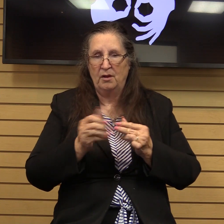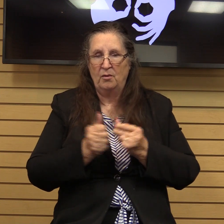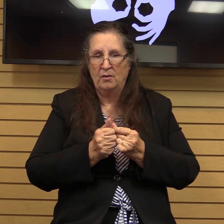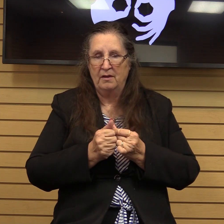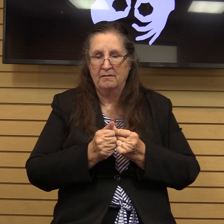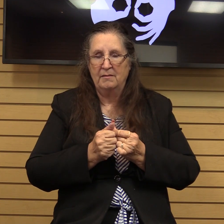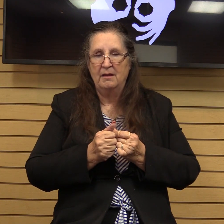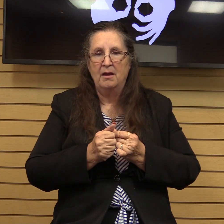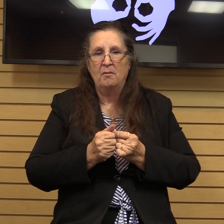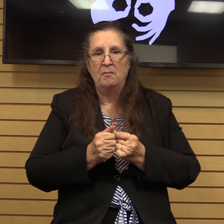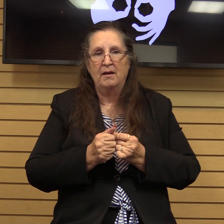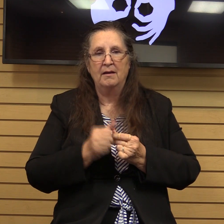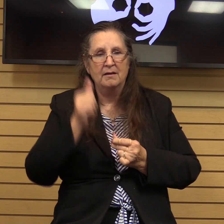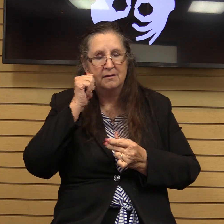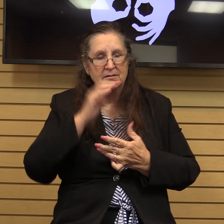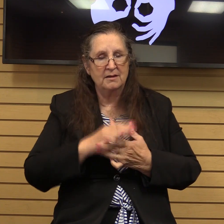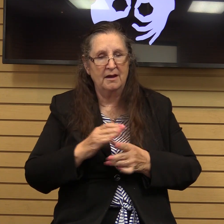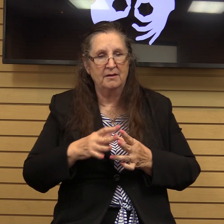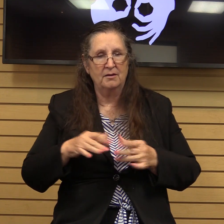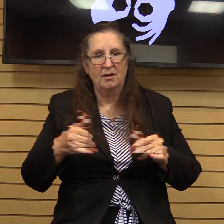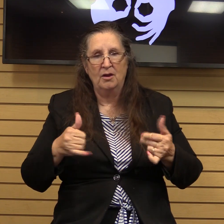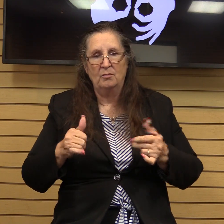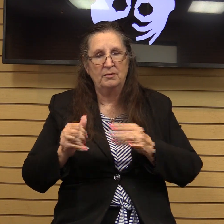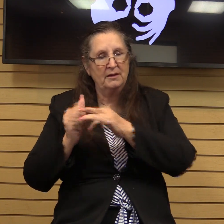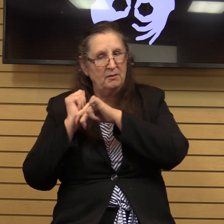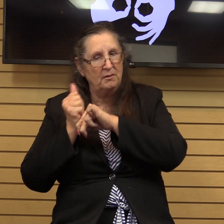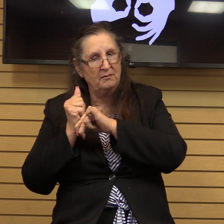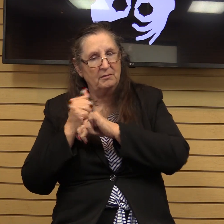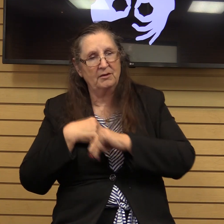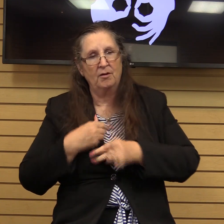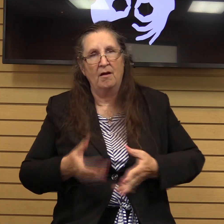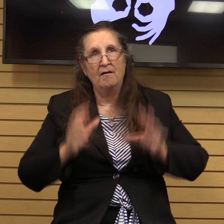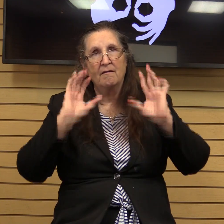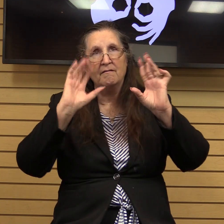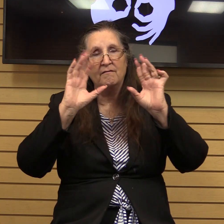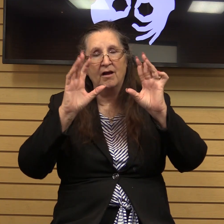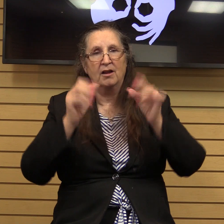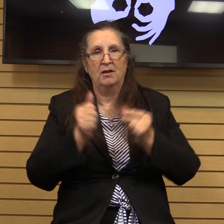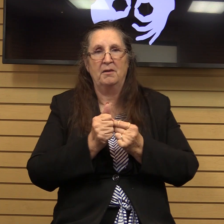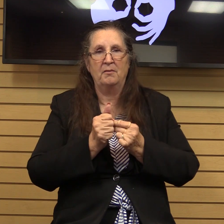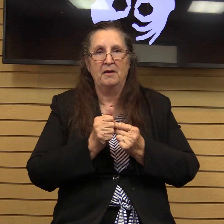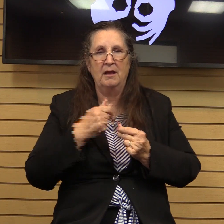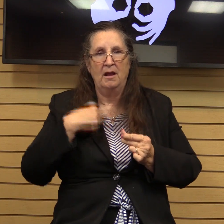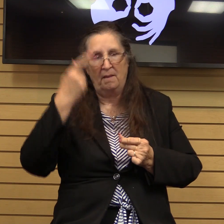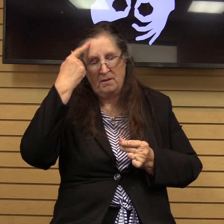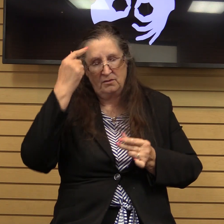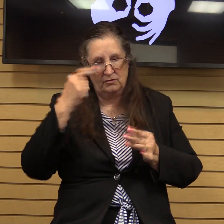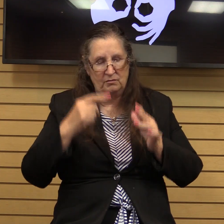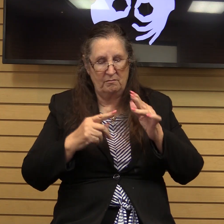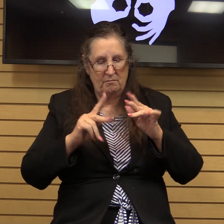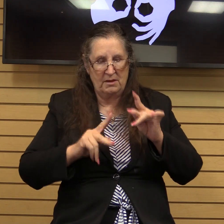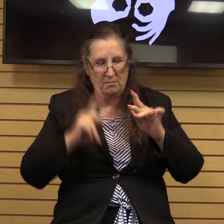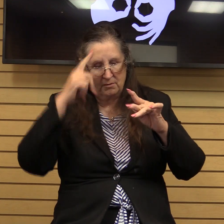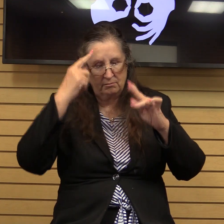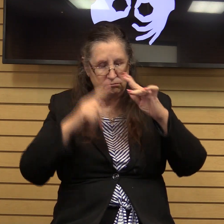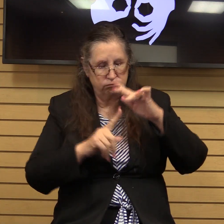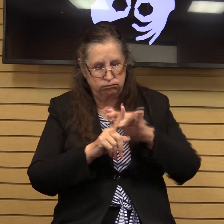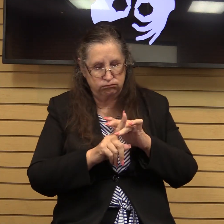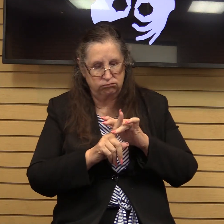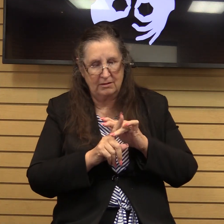played baseball with or my other daughter played volleyball with those people have come back to my mind and it's not just um because I'm